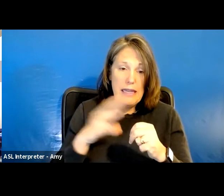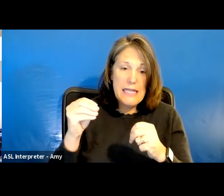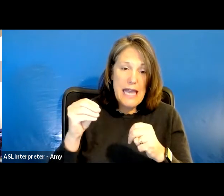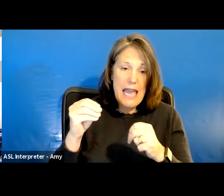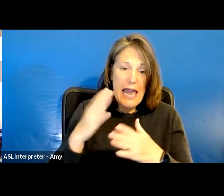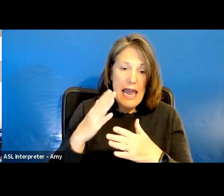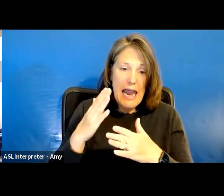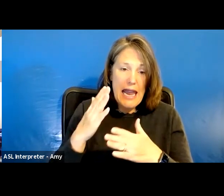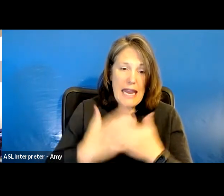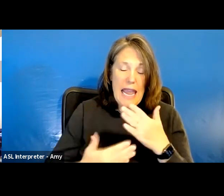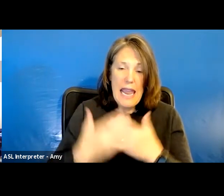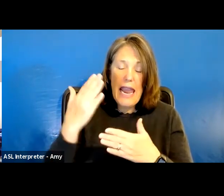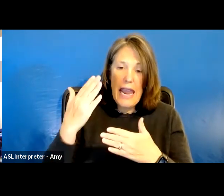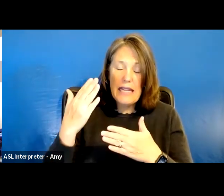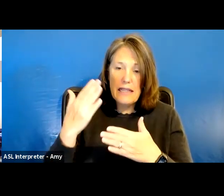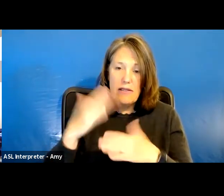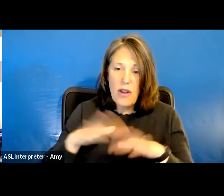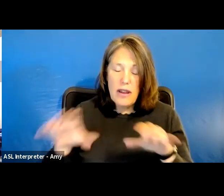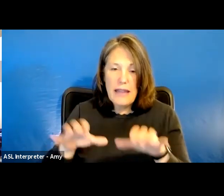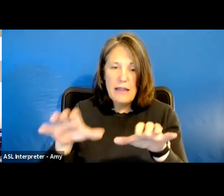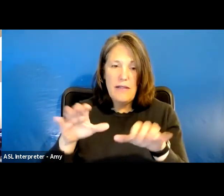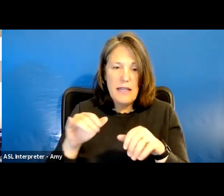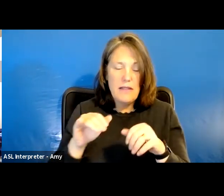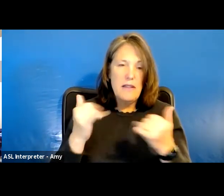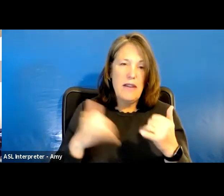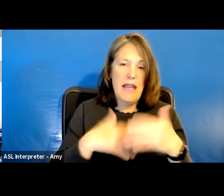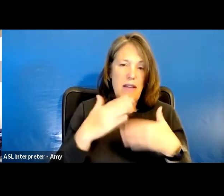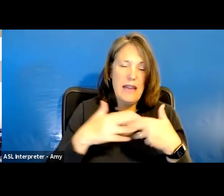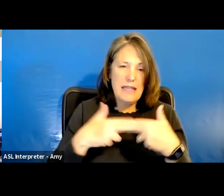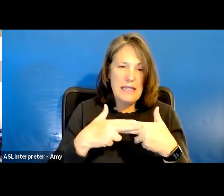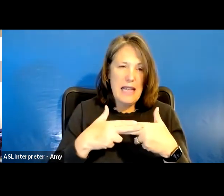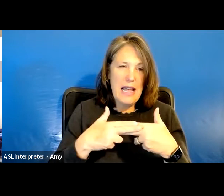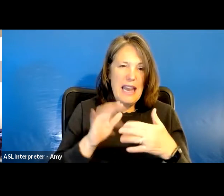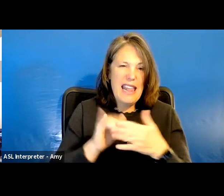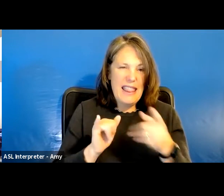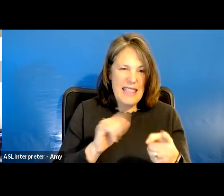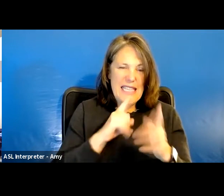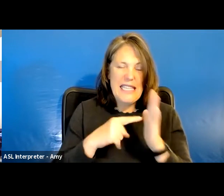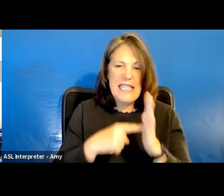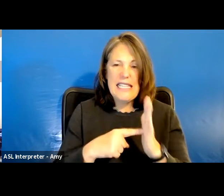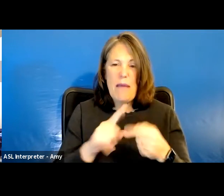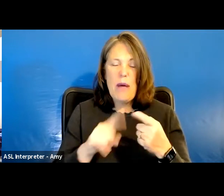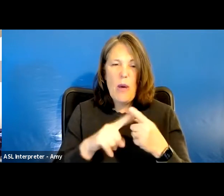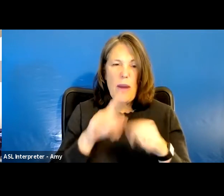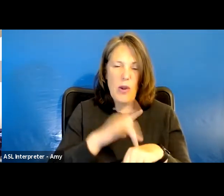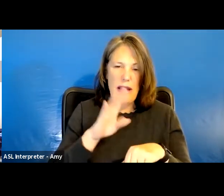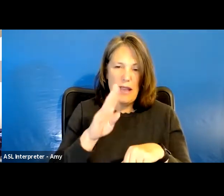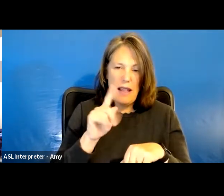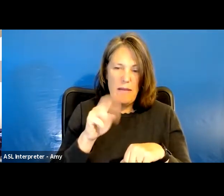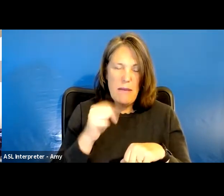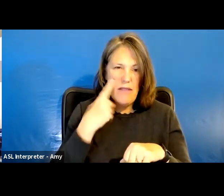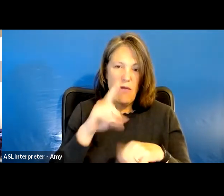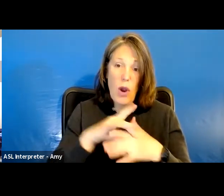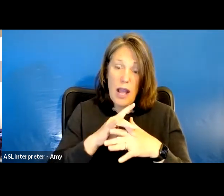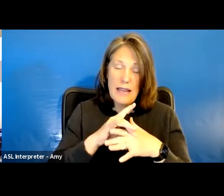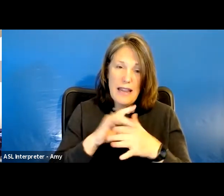buttons. And if we clicked on a button, I'm going to move to the next slide. This is an example when you click on the button of the content.